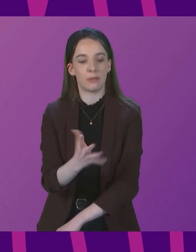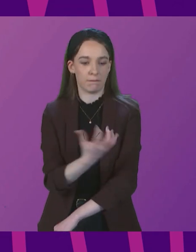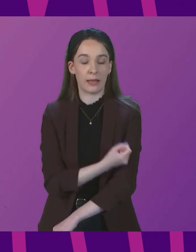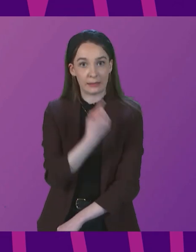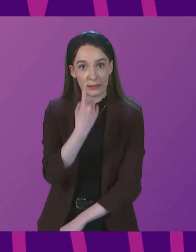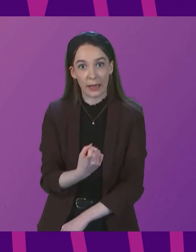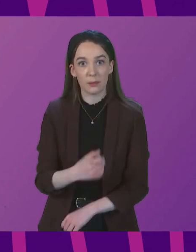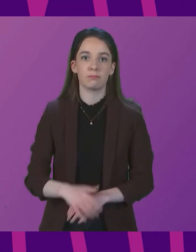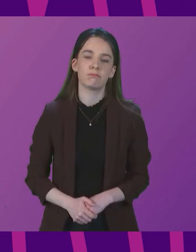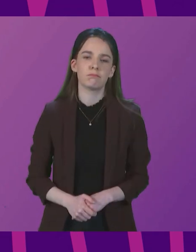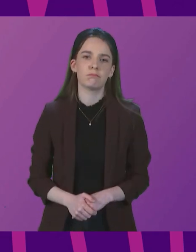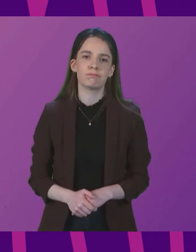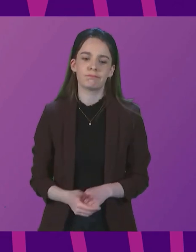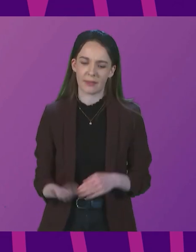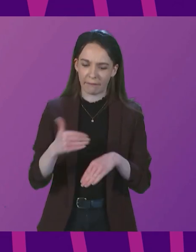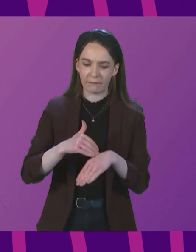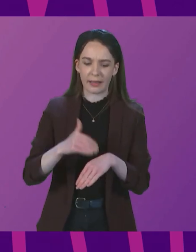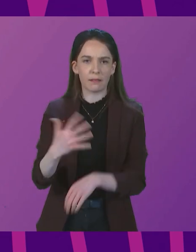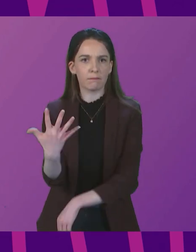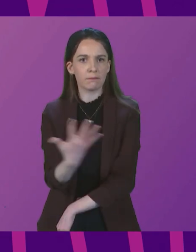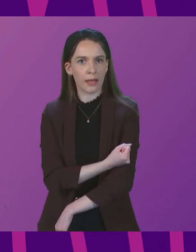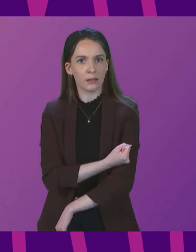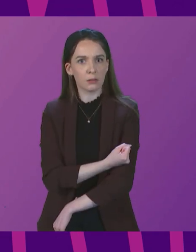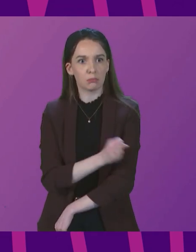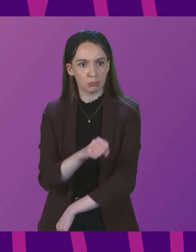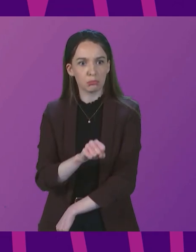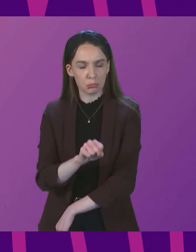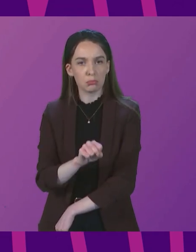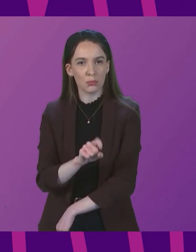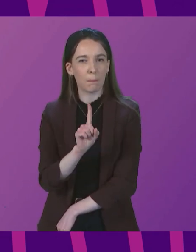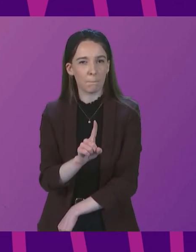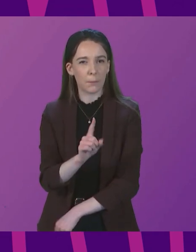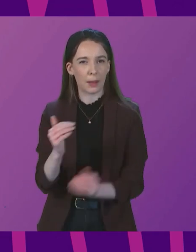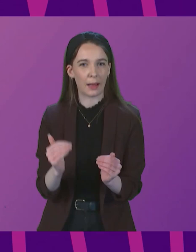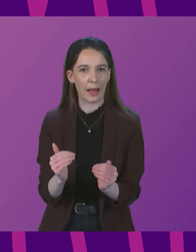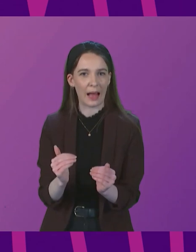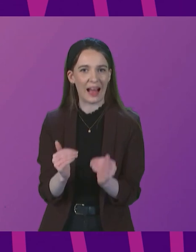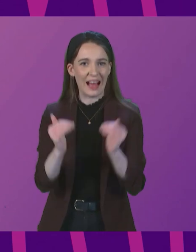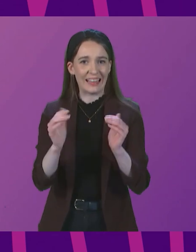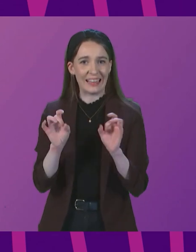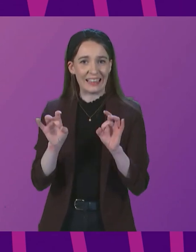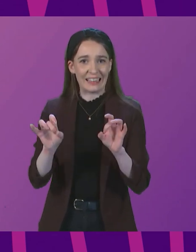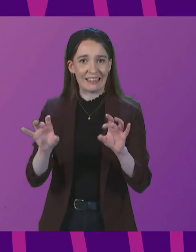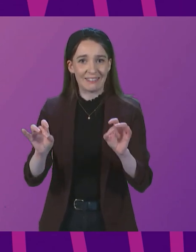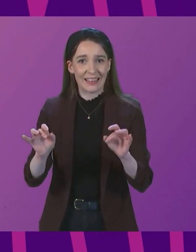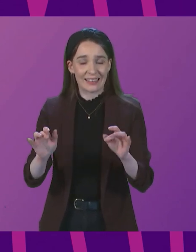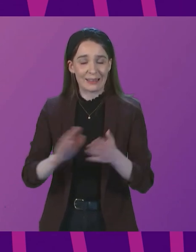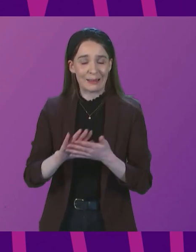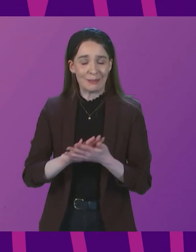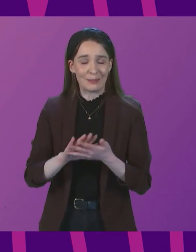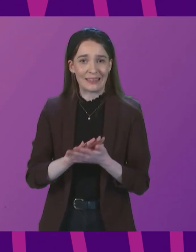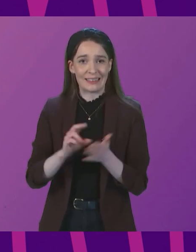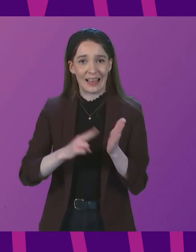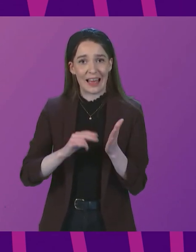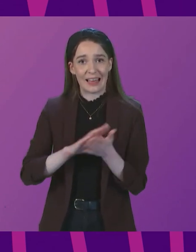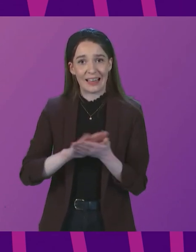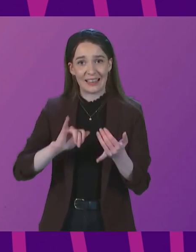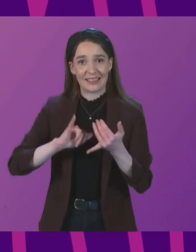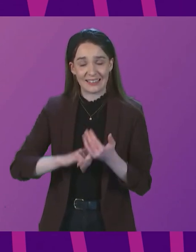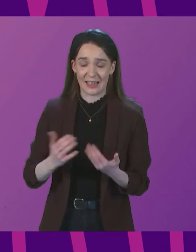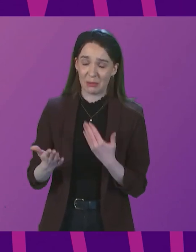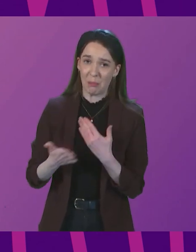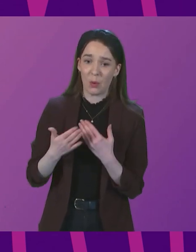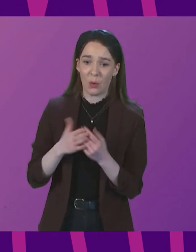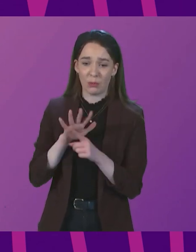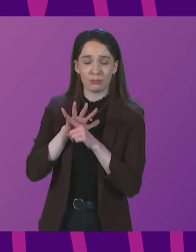Despite the effectiveness of vaccination, the high level of infection has put the National Health Service under even more severe strain